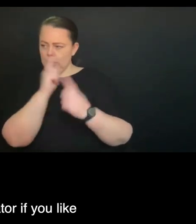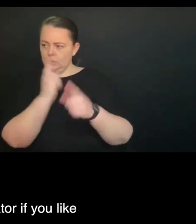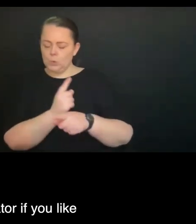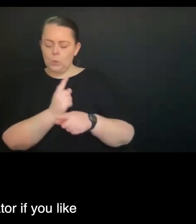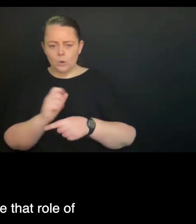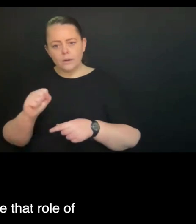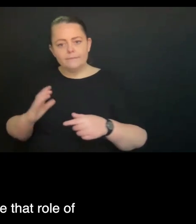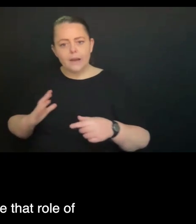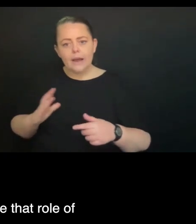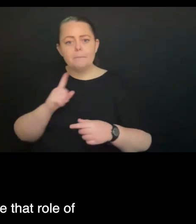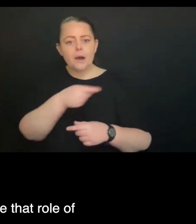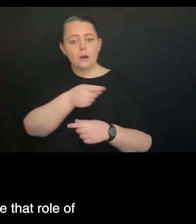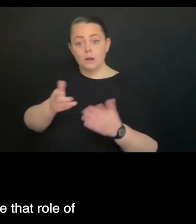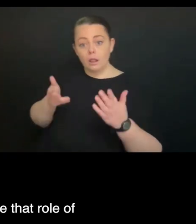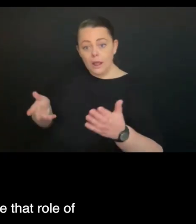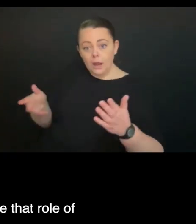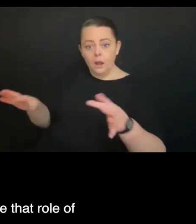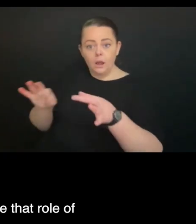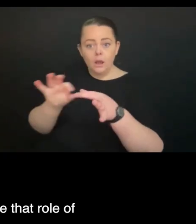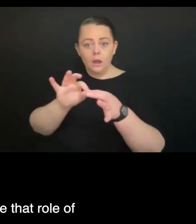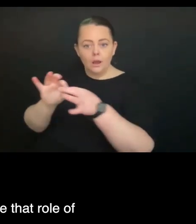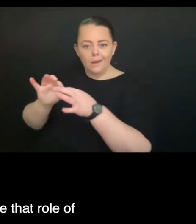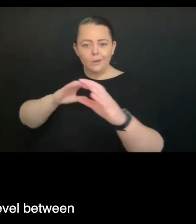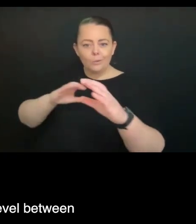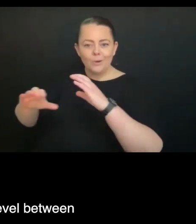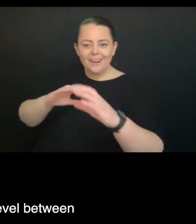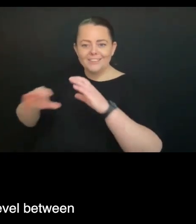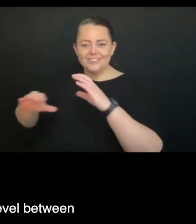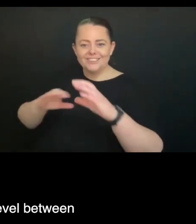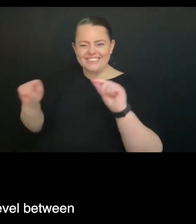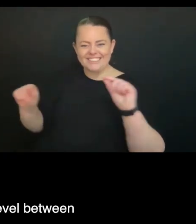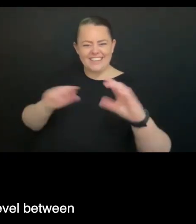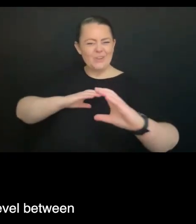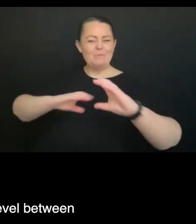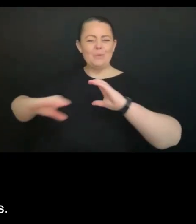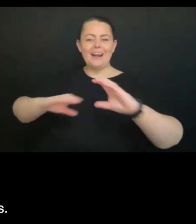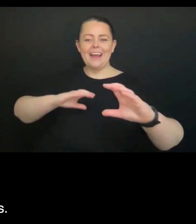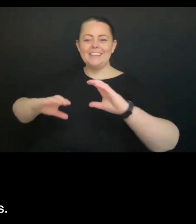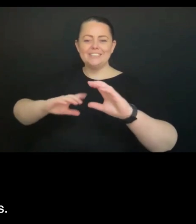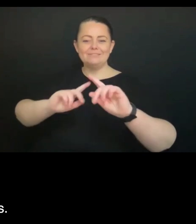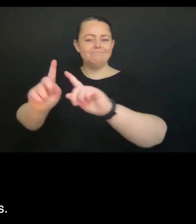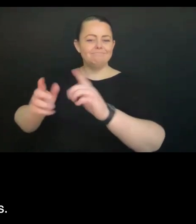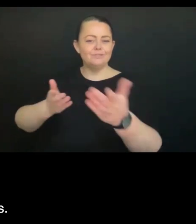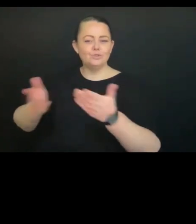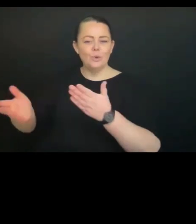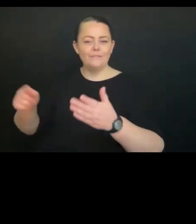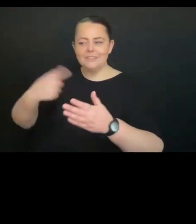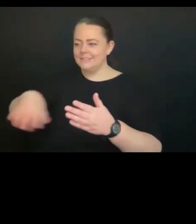if you like, there still is always going to be that role of communicating in a service level between other service types.